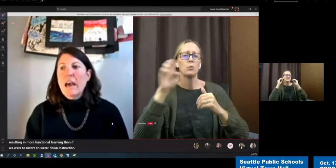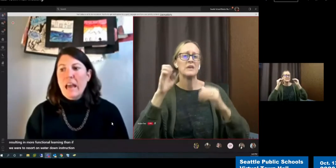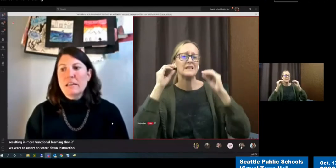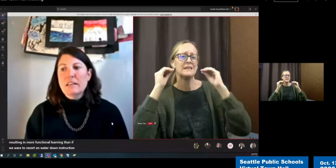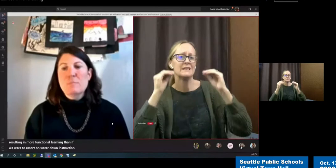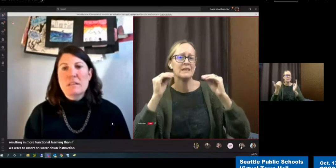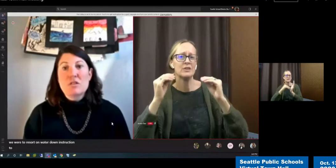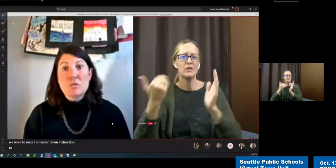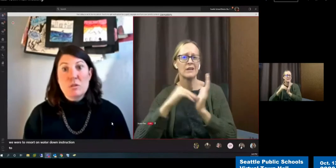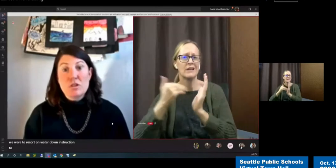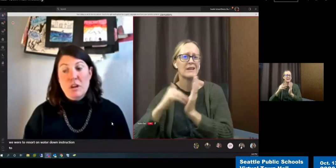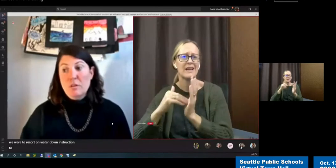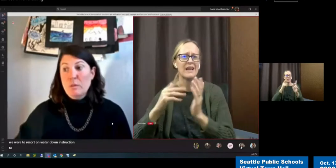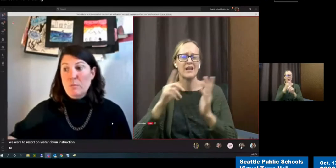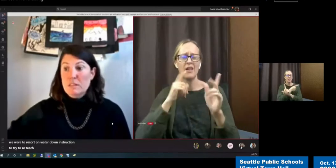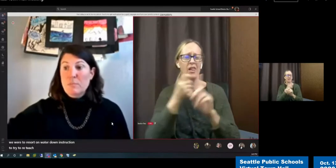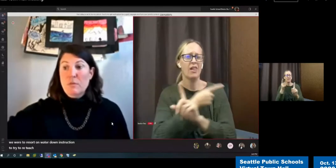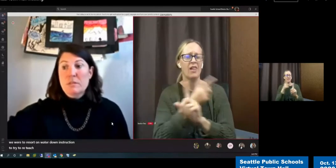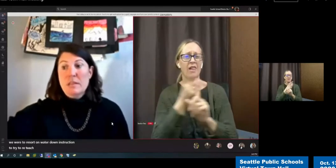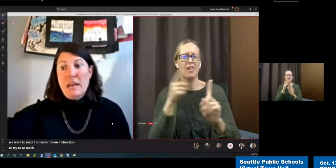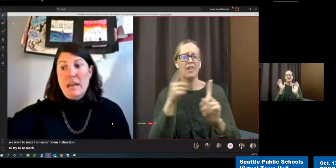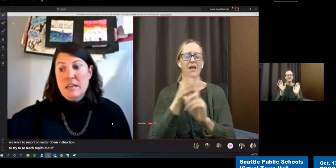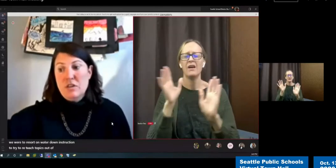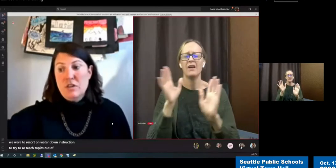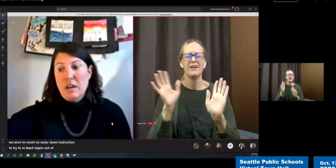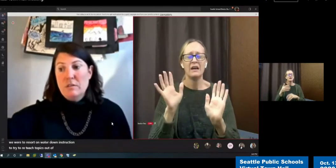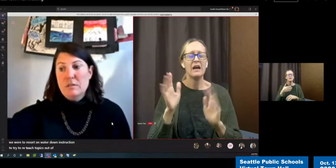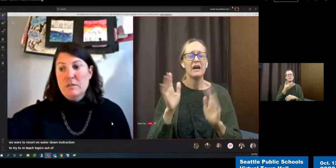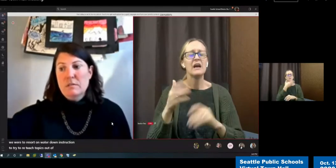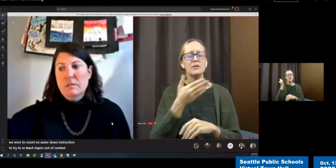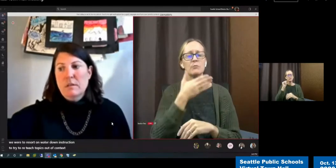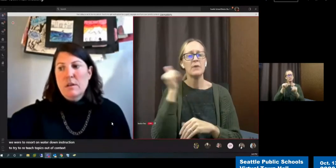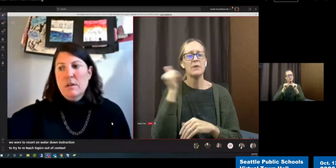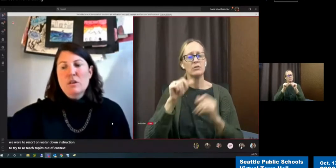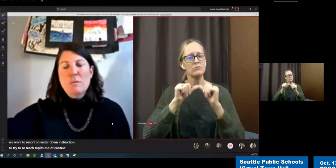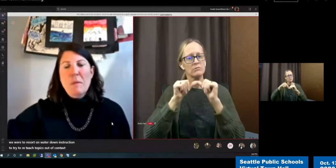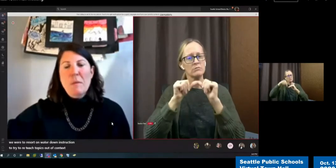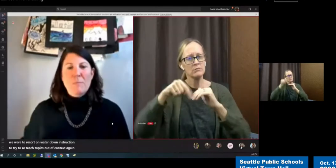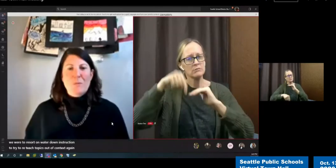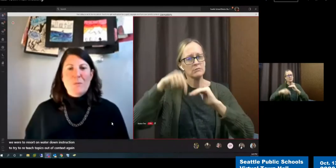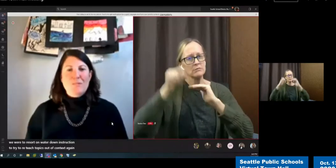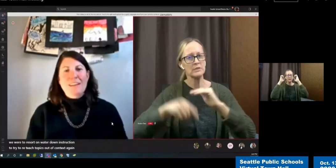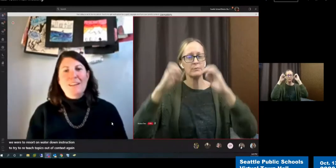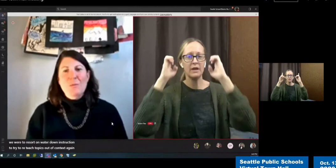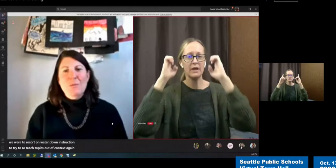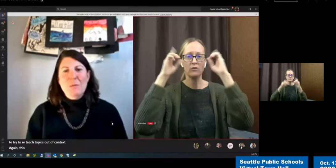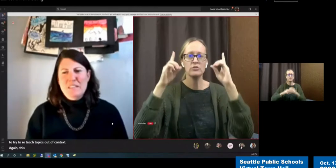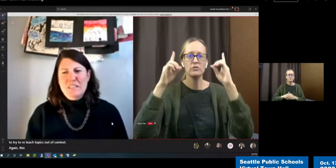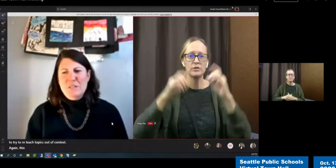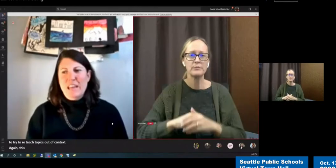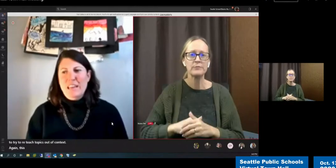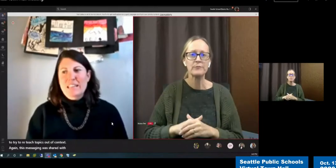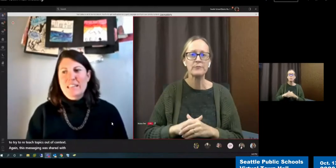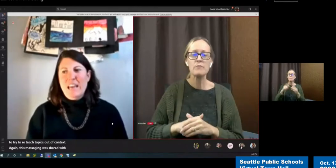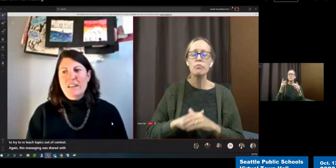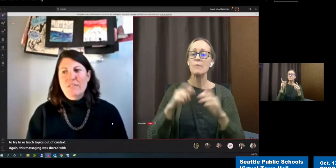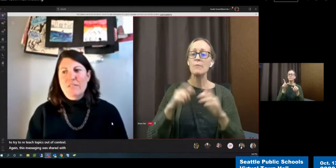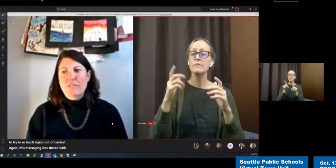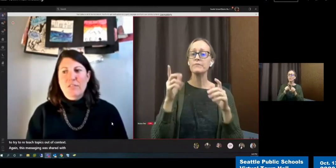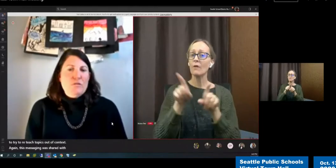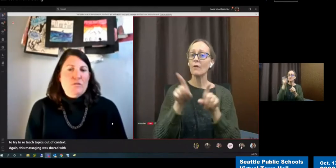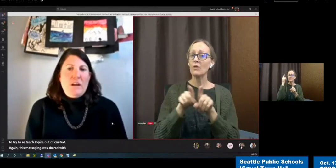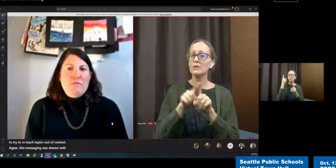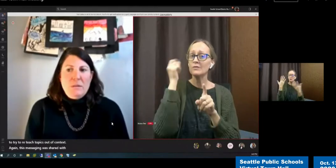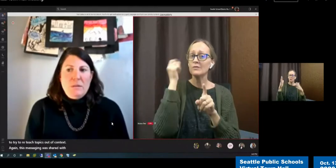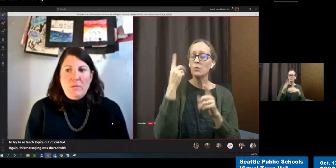Again, this messaging was shared with principals and educators. So, you might be wondering, what might this look like inside of